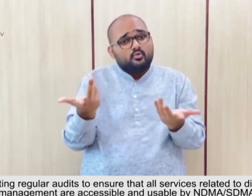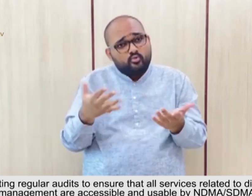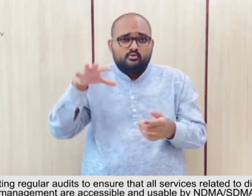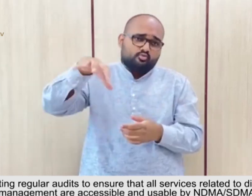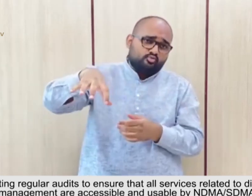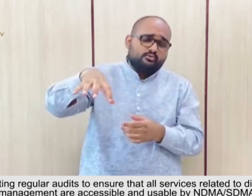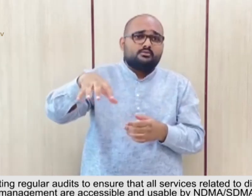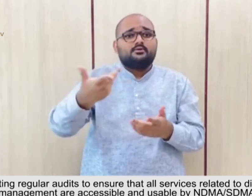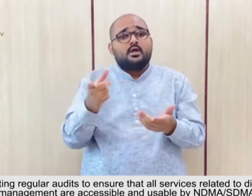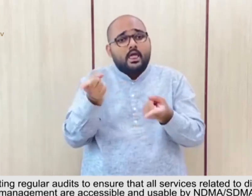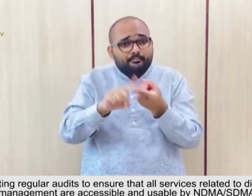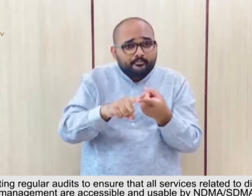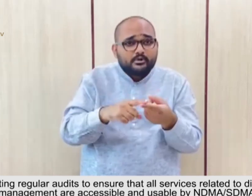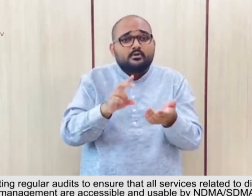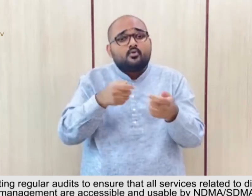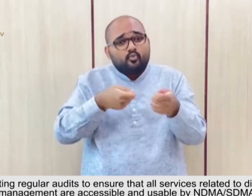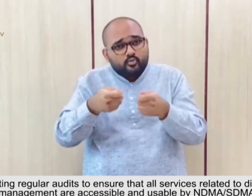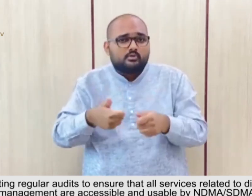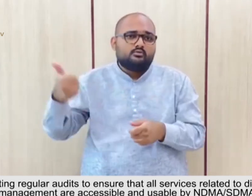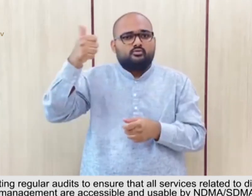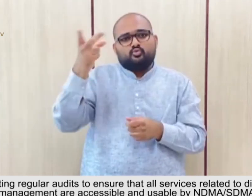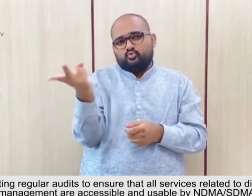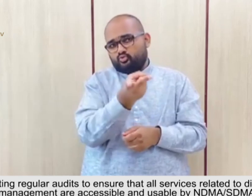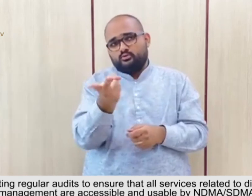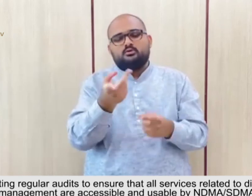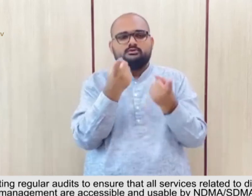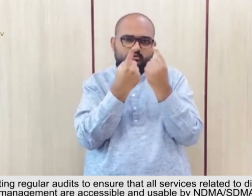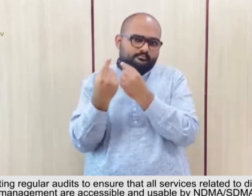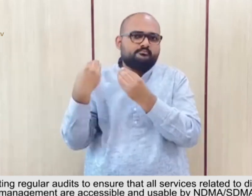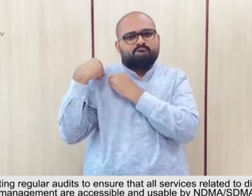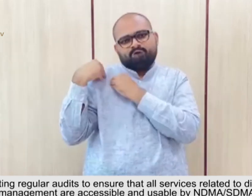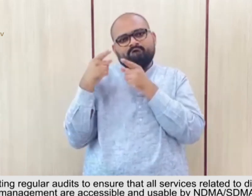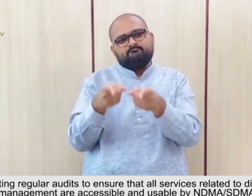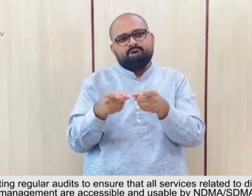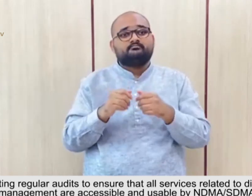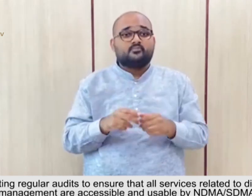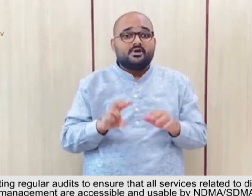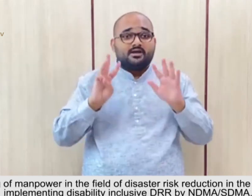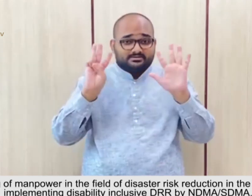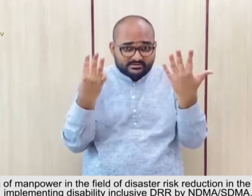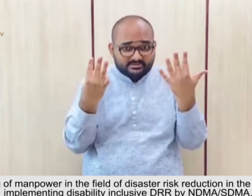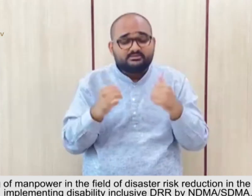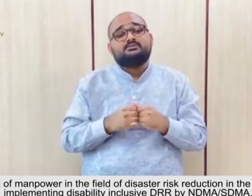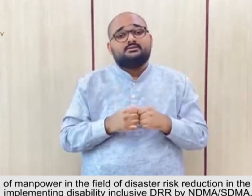NDMA or SDMA. 8.